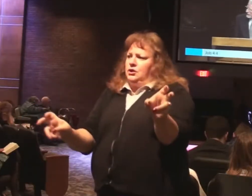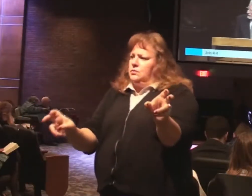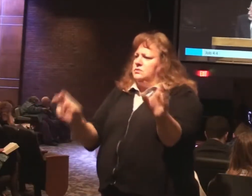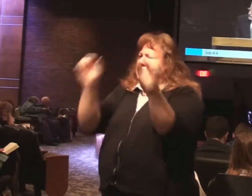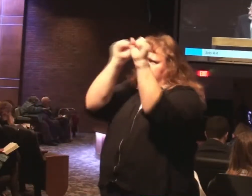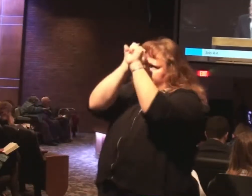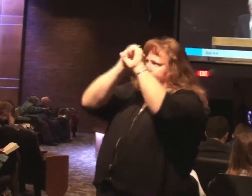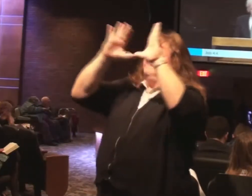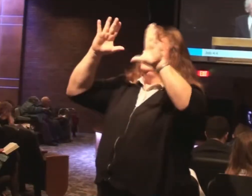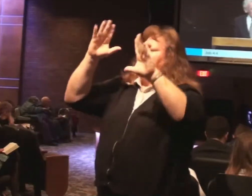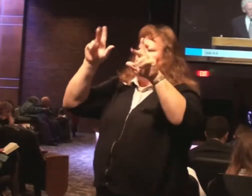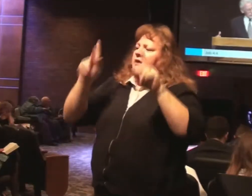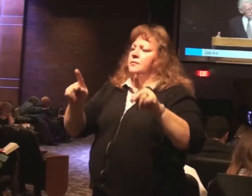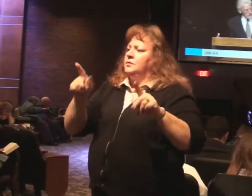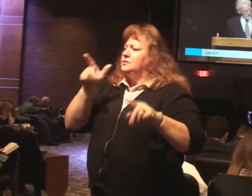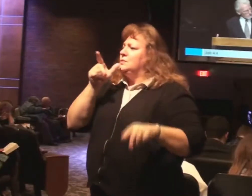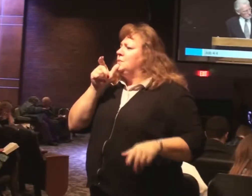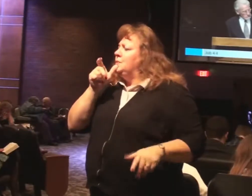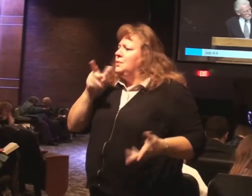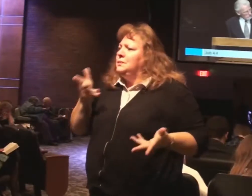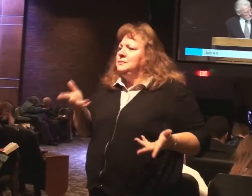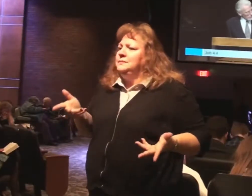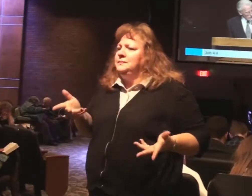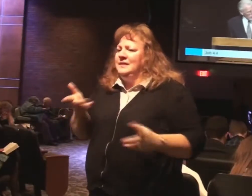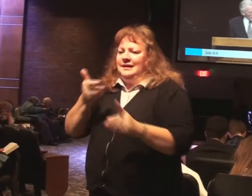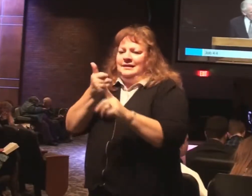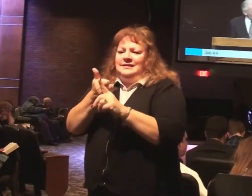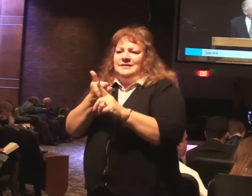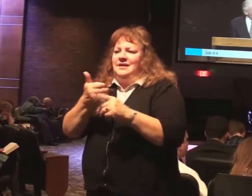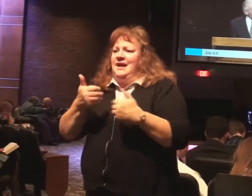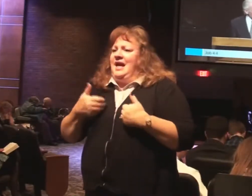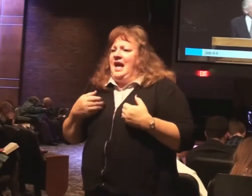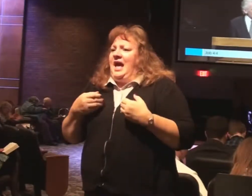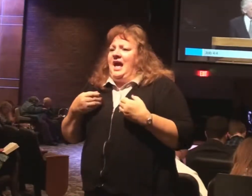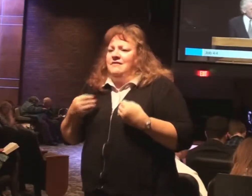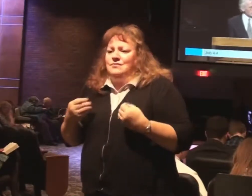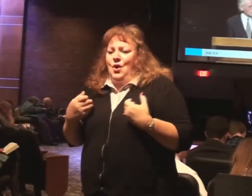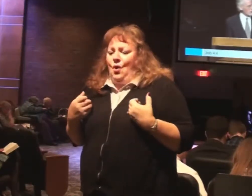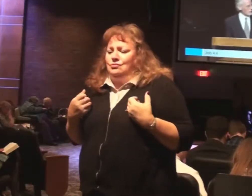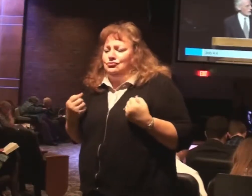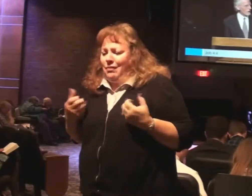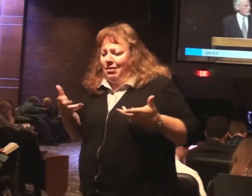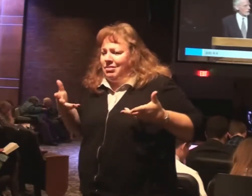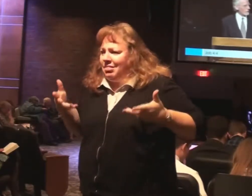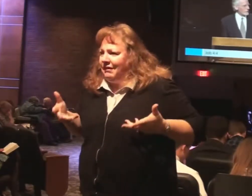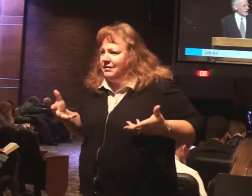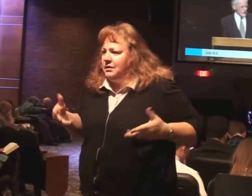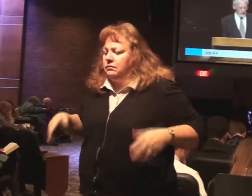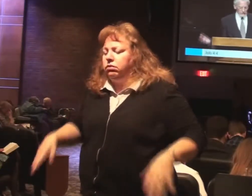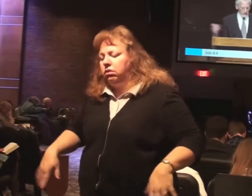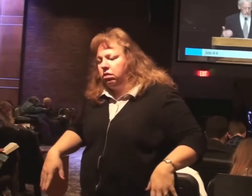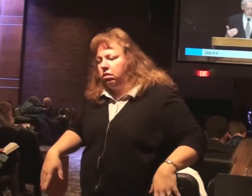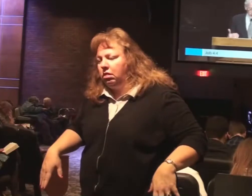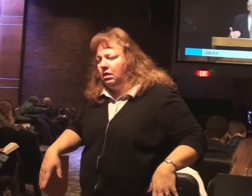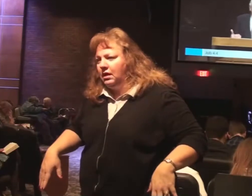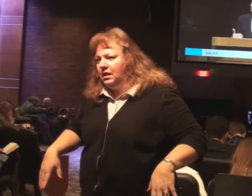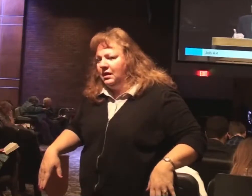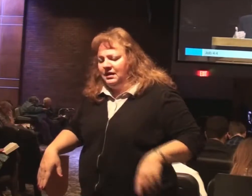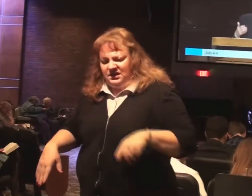Of someone who just doesn't have an ounce of strength left. Eliphaz says to Job, were used